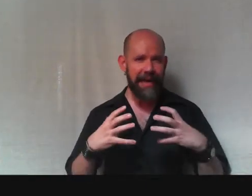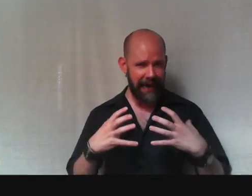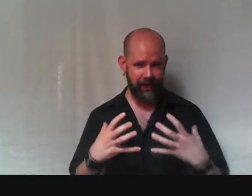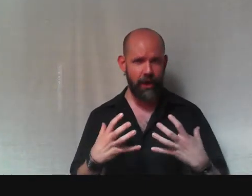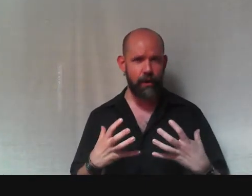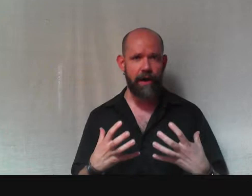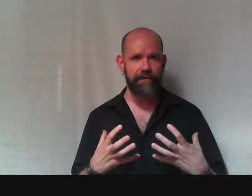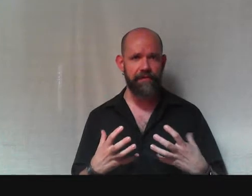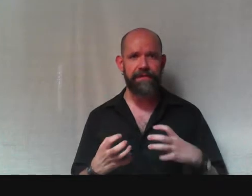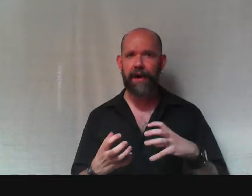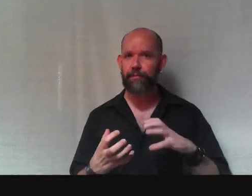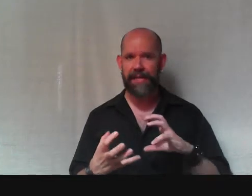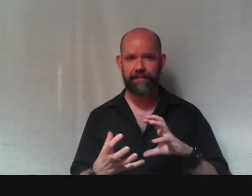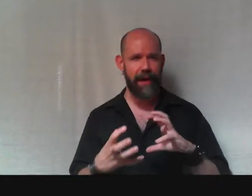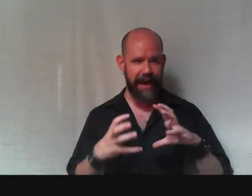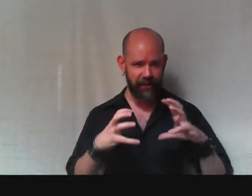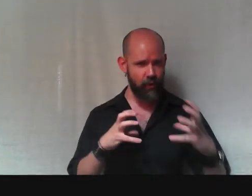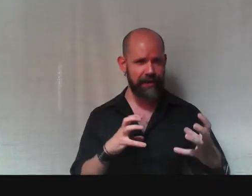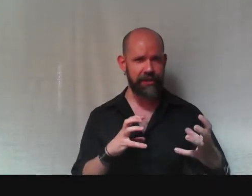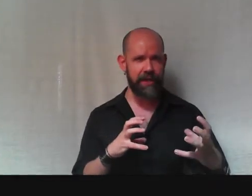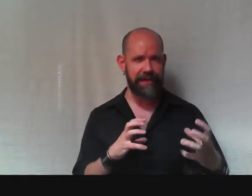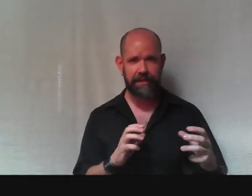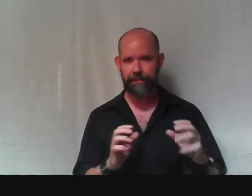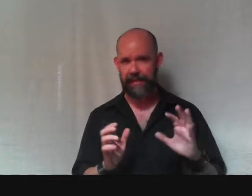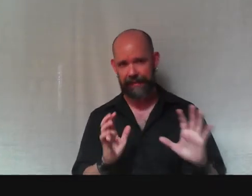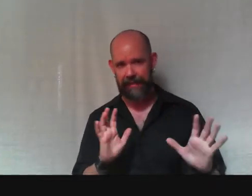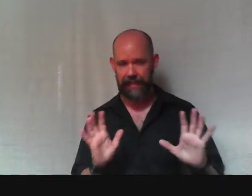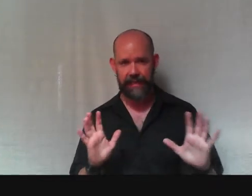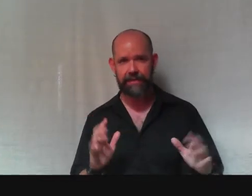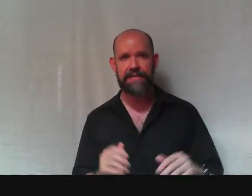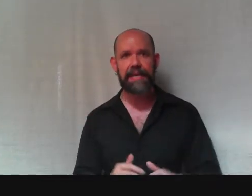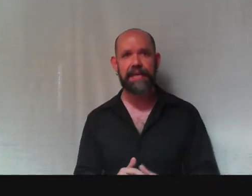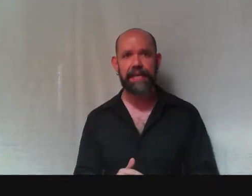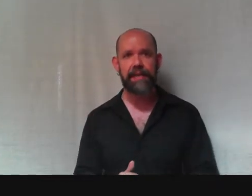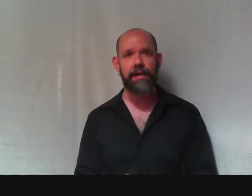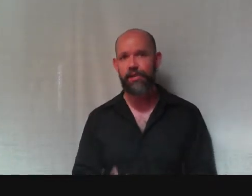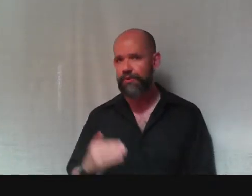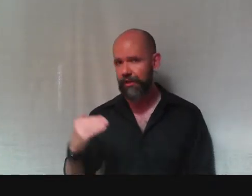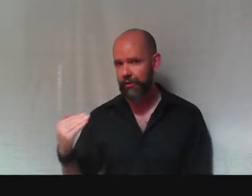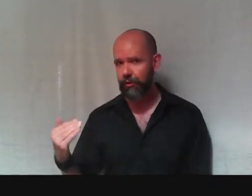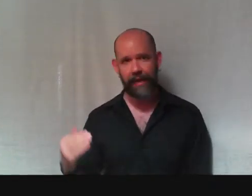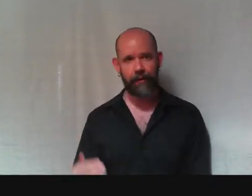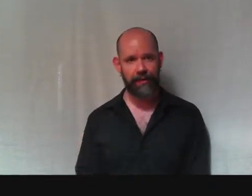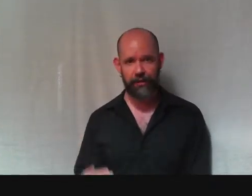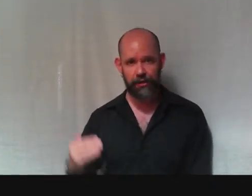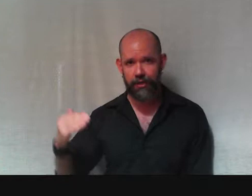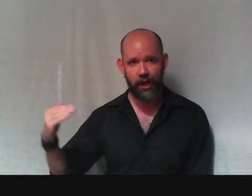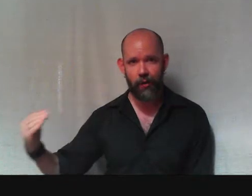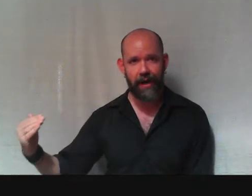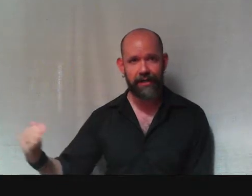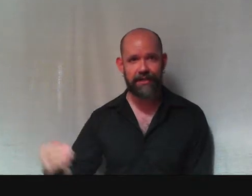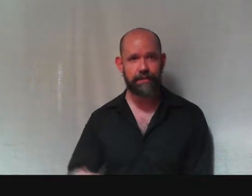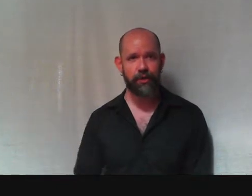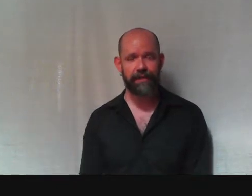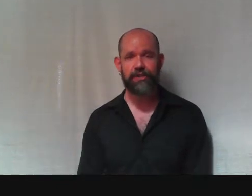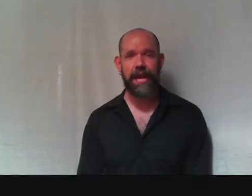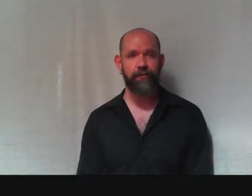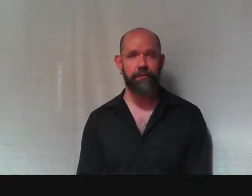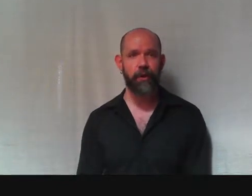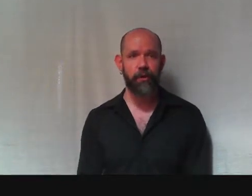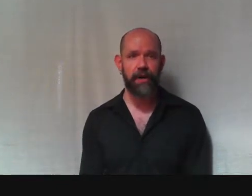I don't know how often you've found, but if you have a question about something kind of delicate, you can google that question. You can go on to some sort of a chat room or